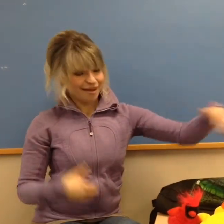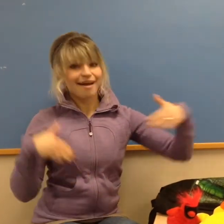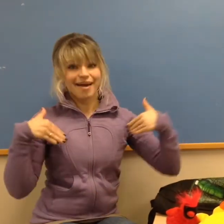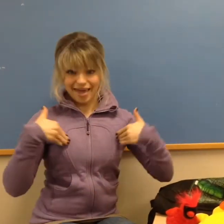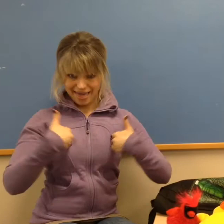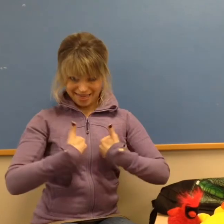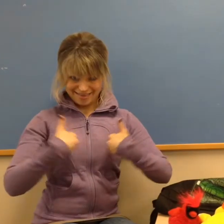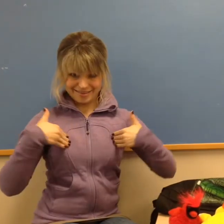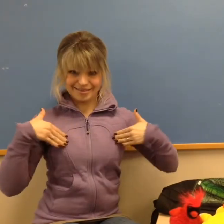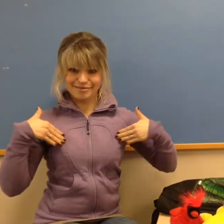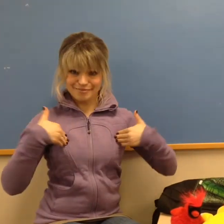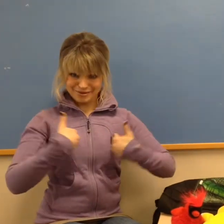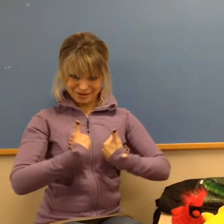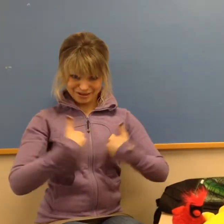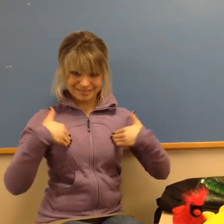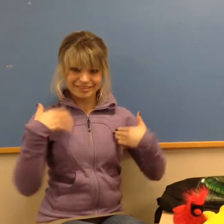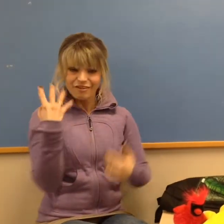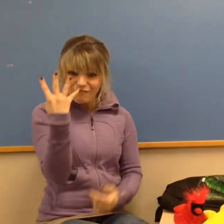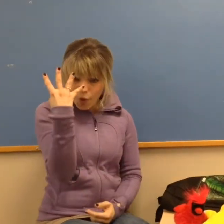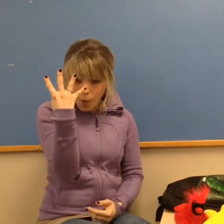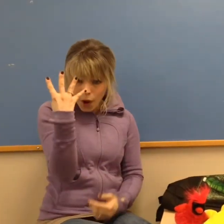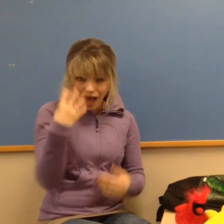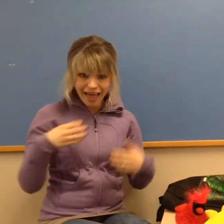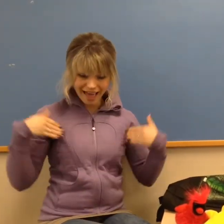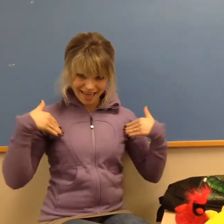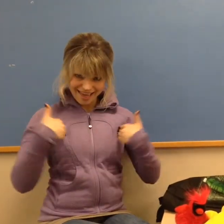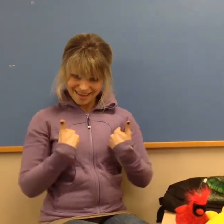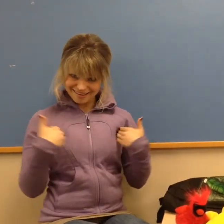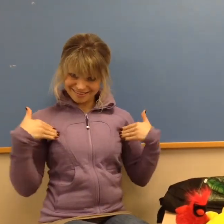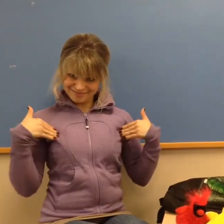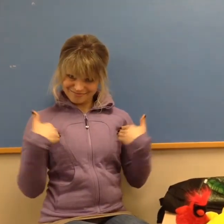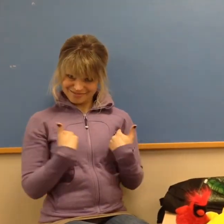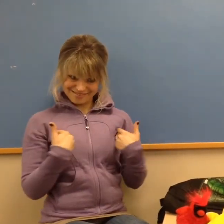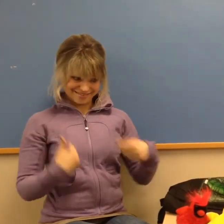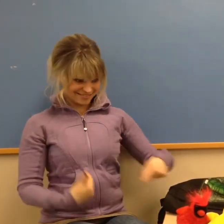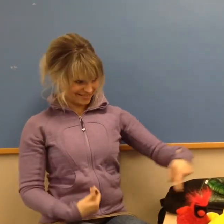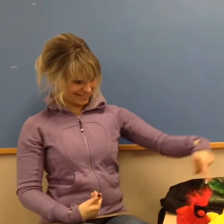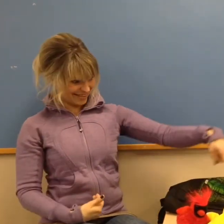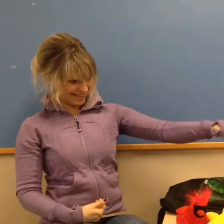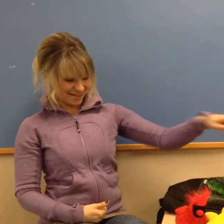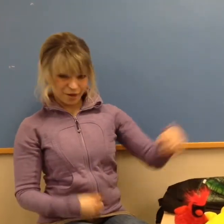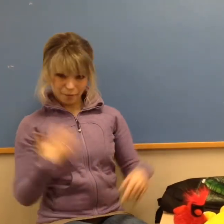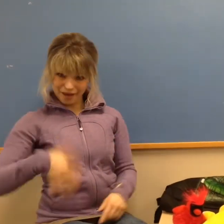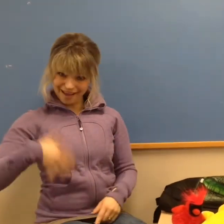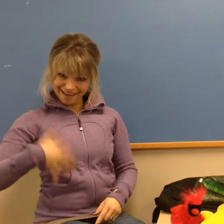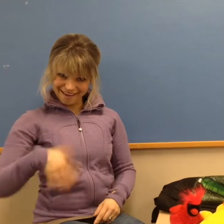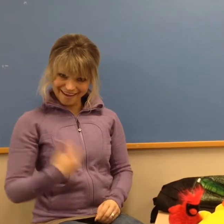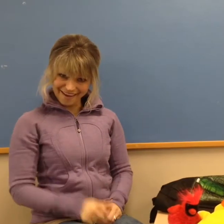Animals. Four. Four. Four animals. Wow.